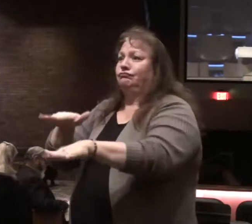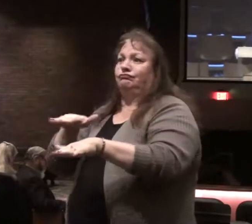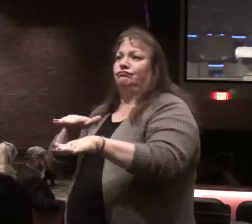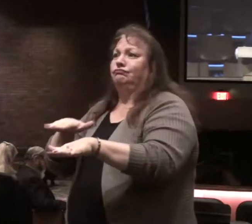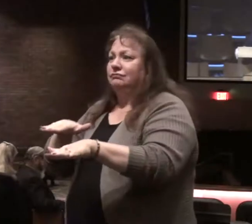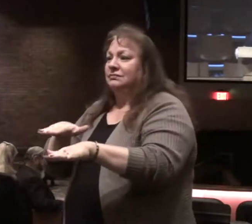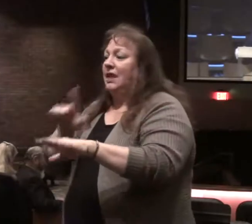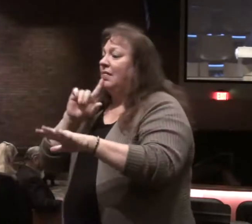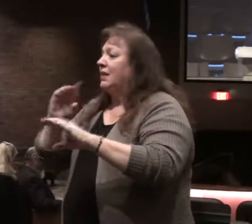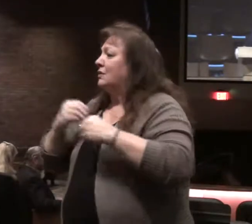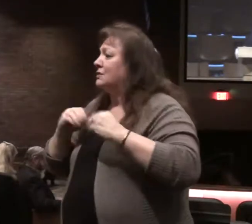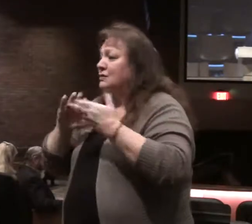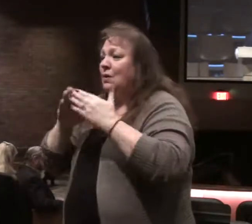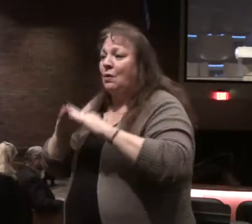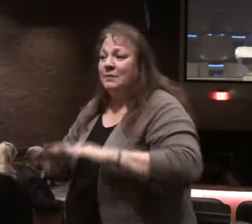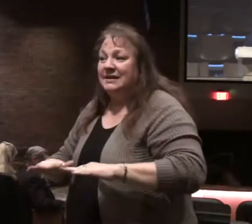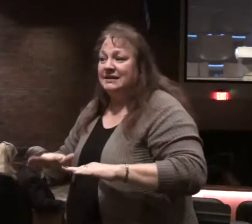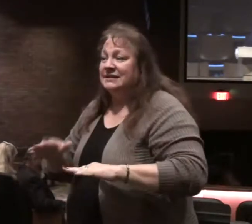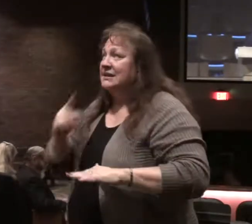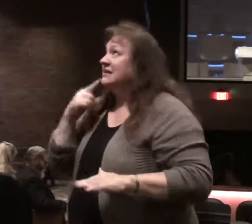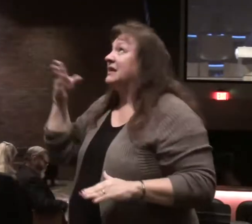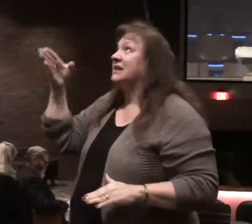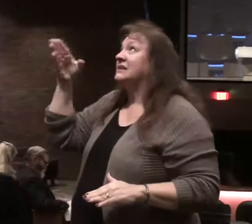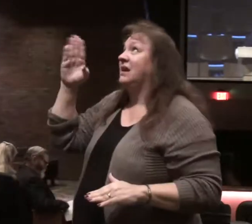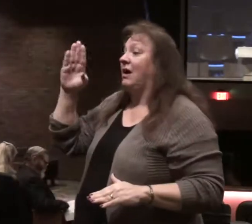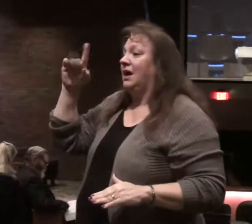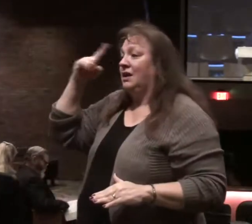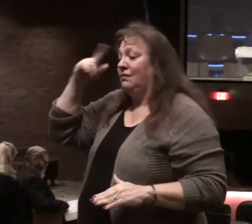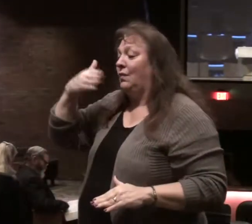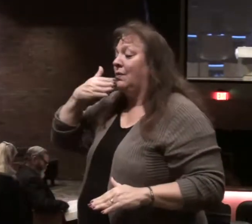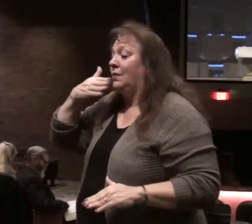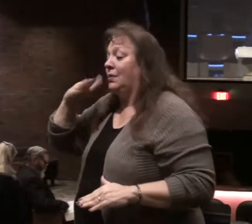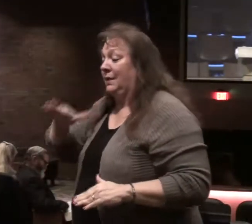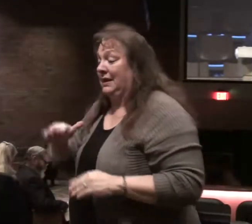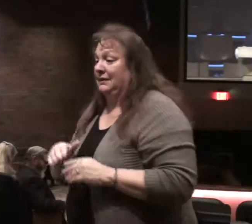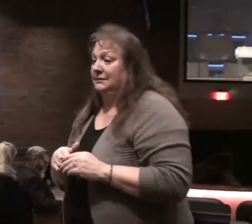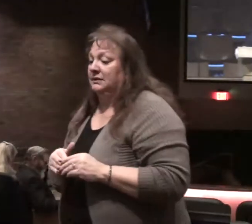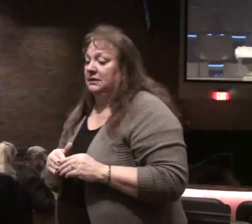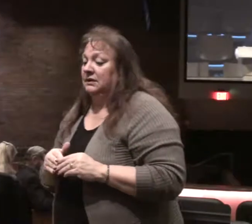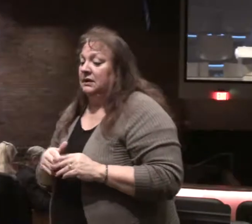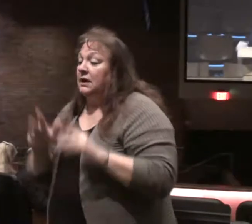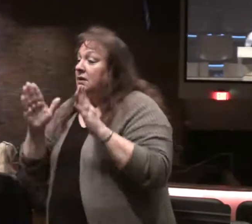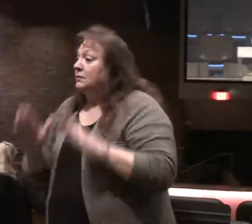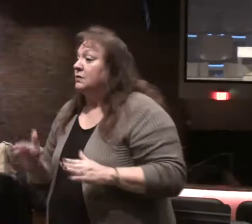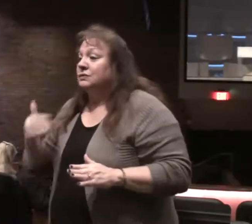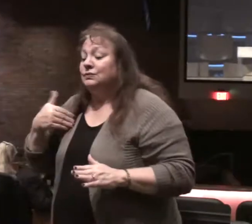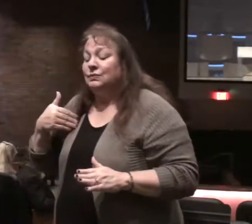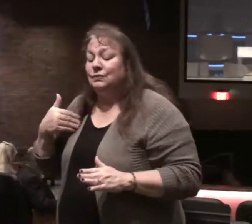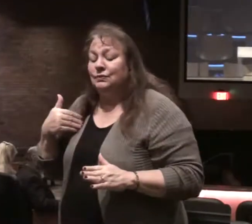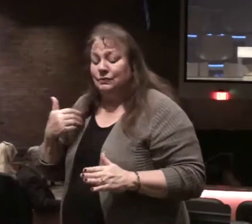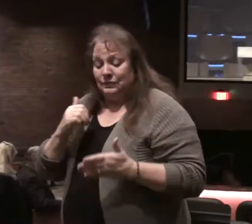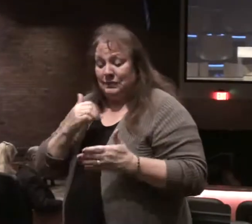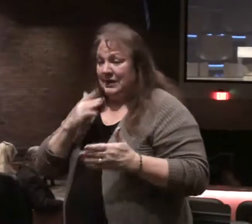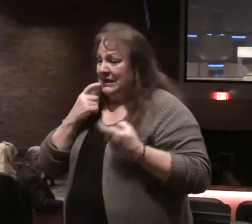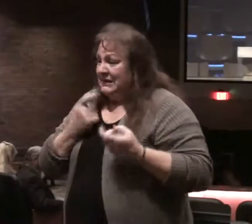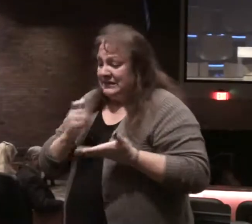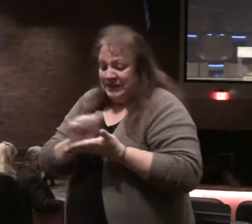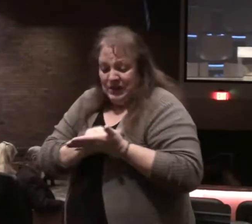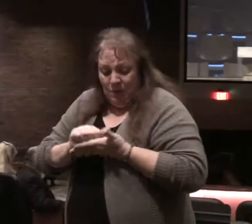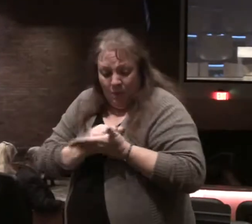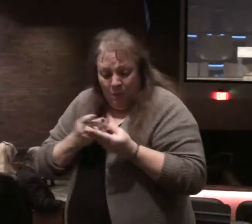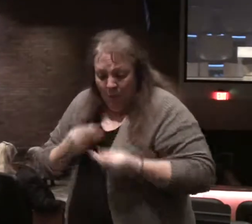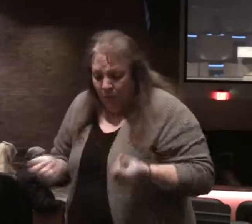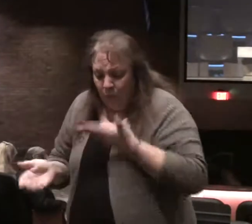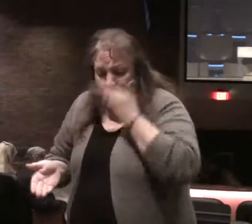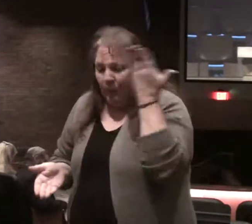no peace, says my God, for the wicked. For the person who hasn't had their sins washed away in the blood of